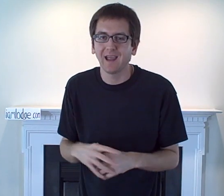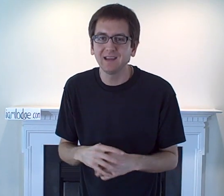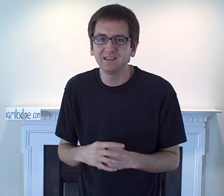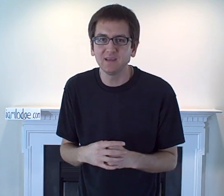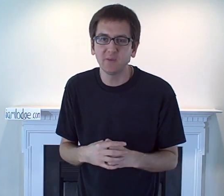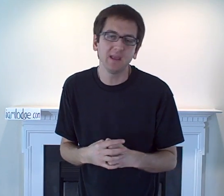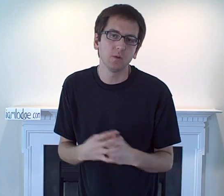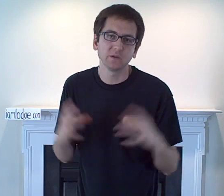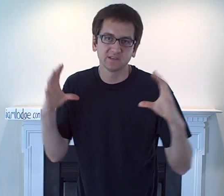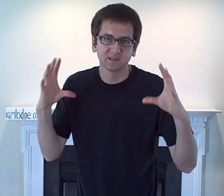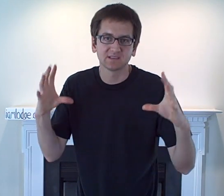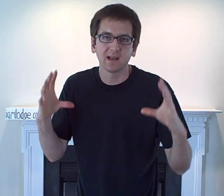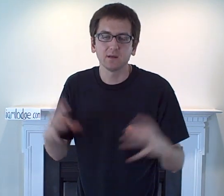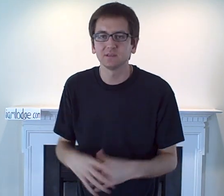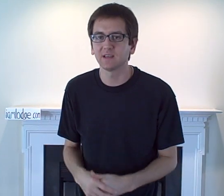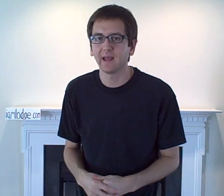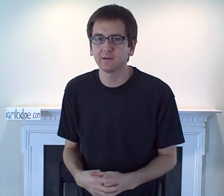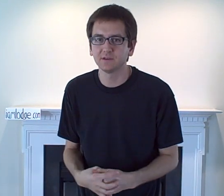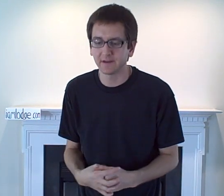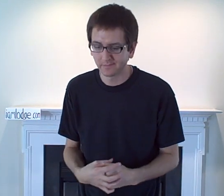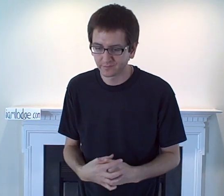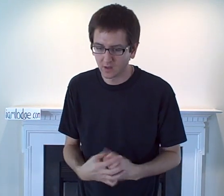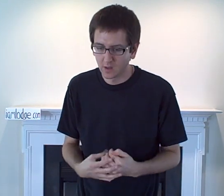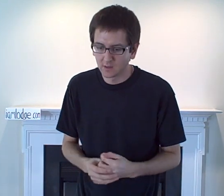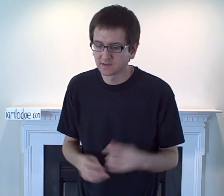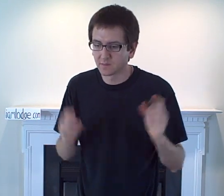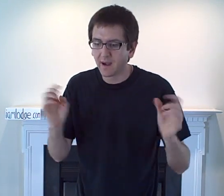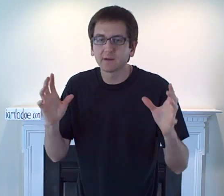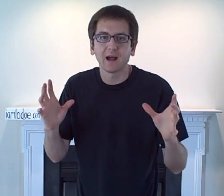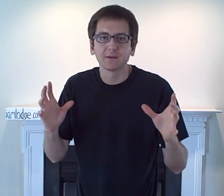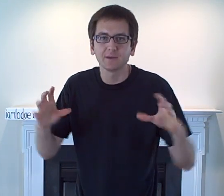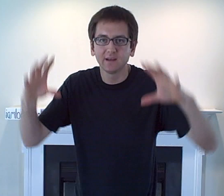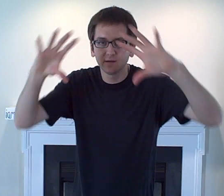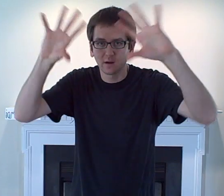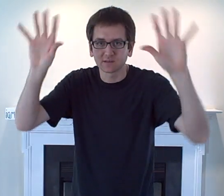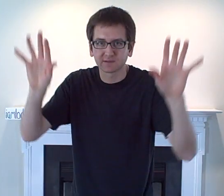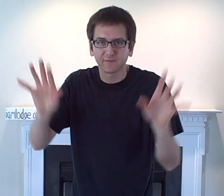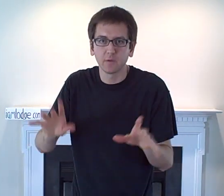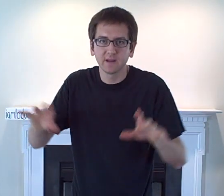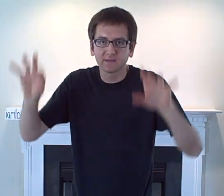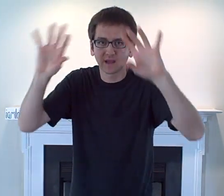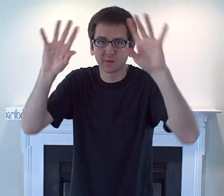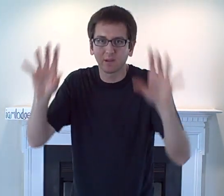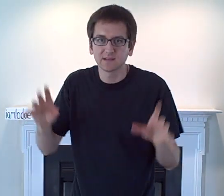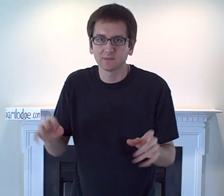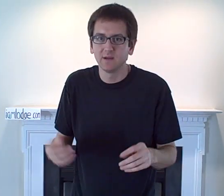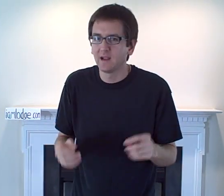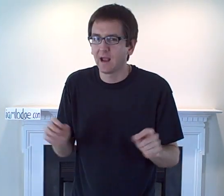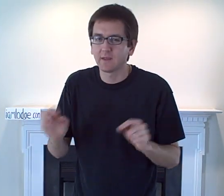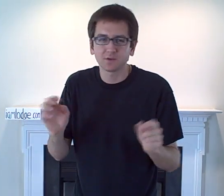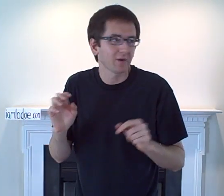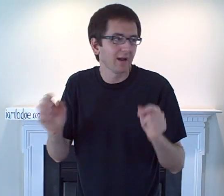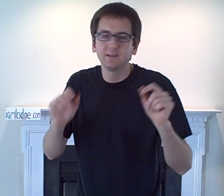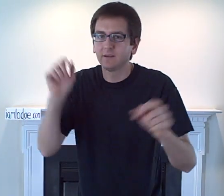ATP, which is the cell's energy. So the mitochondria are floating in the cytoplasm, and they're trying to